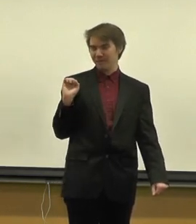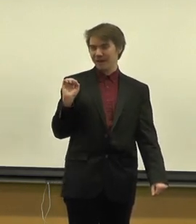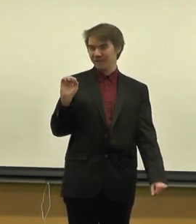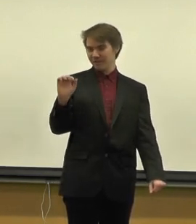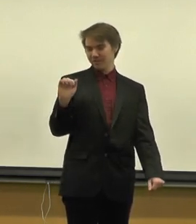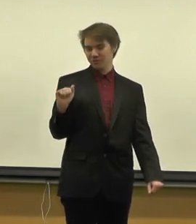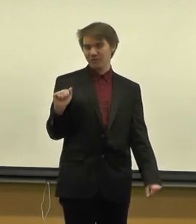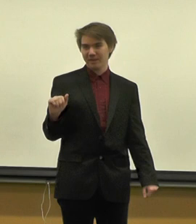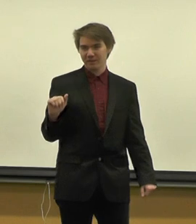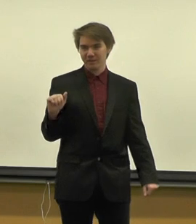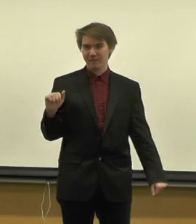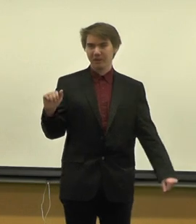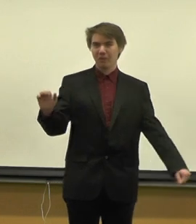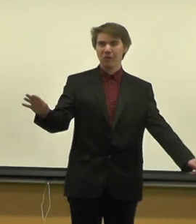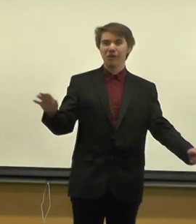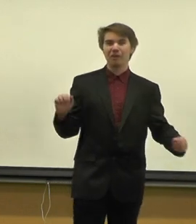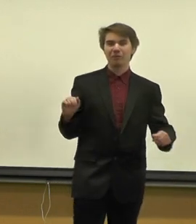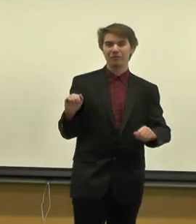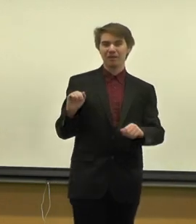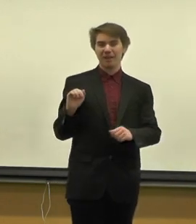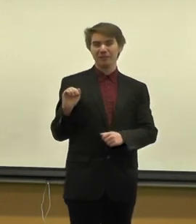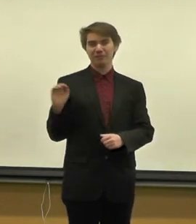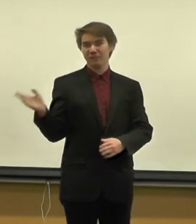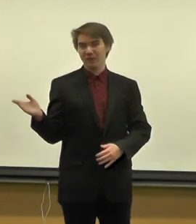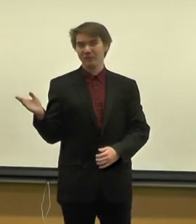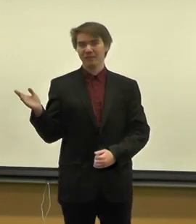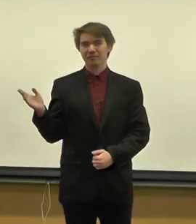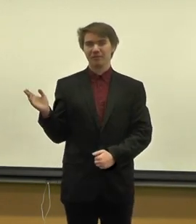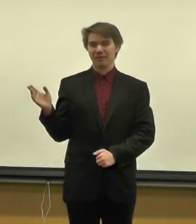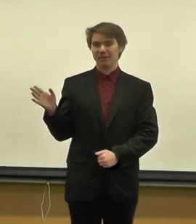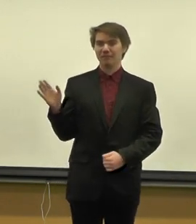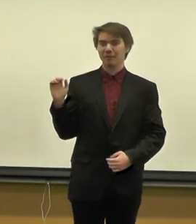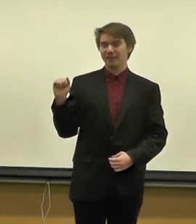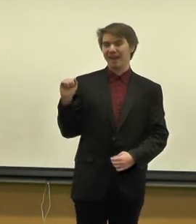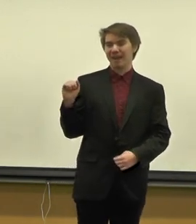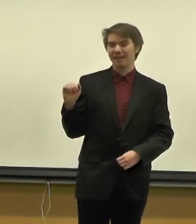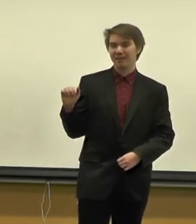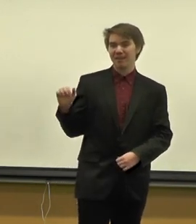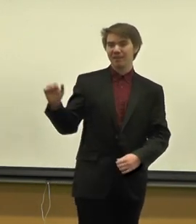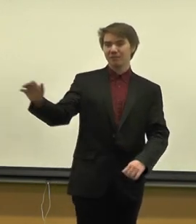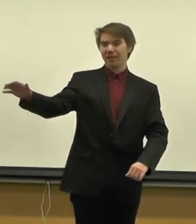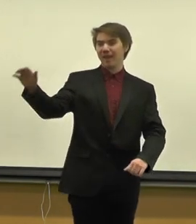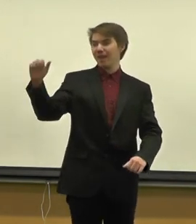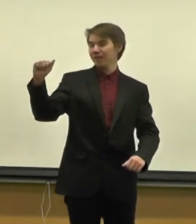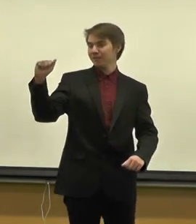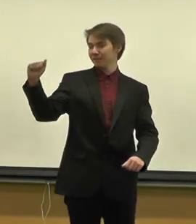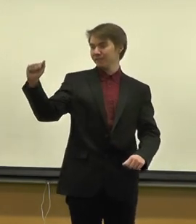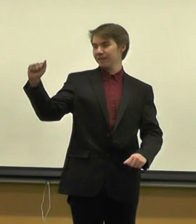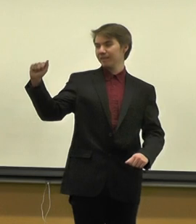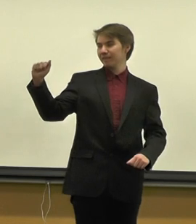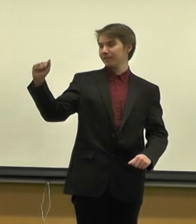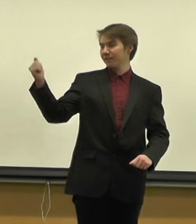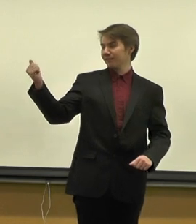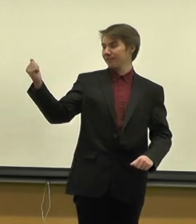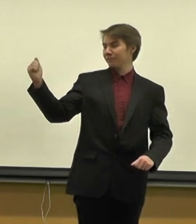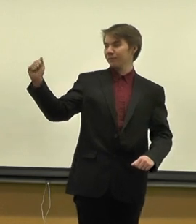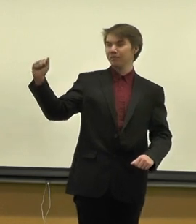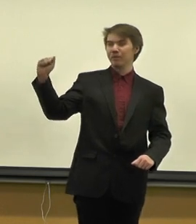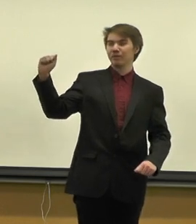back, just right here in the middle. And we'll start off where everything starts off with an A. So the A is like this. It's like a fist, but your